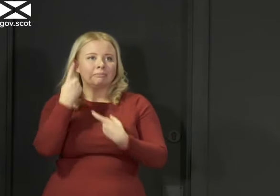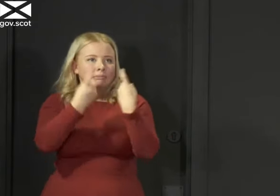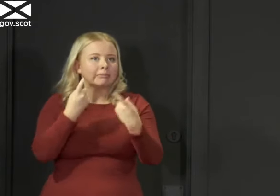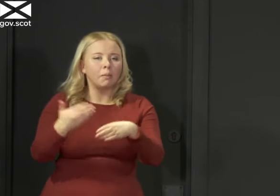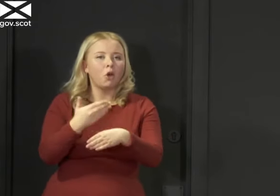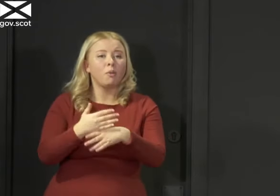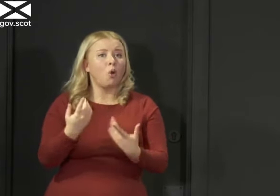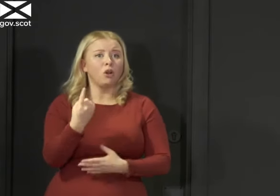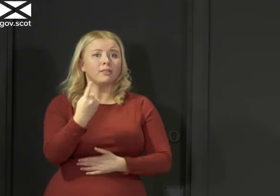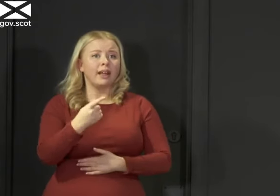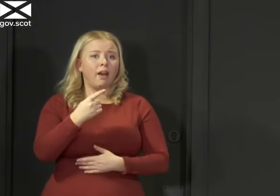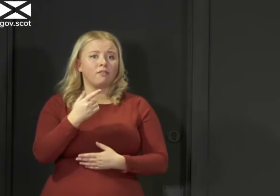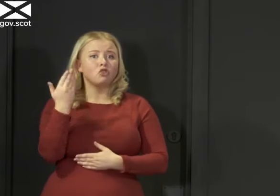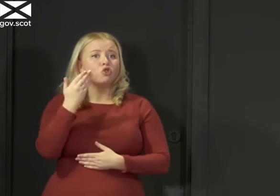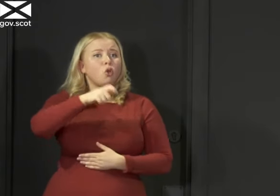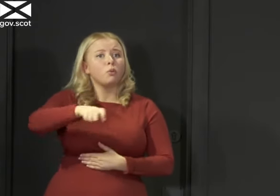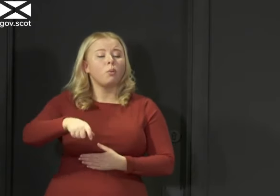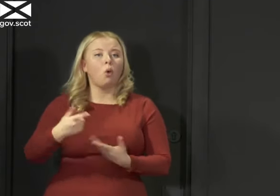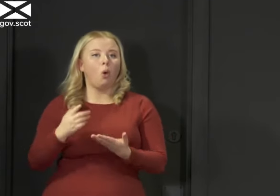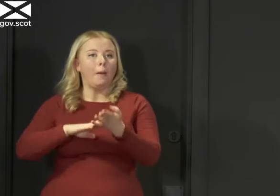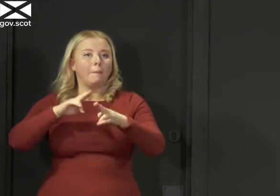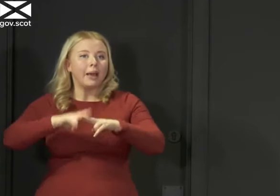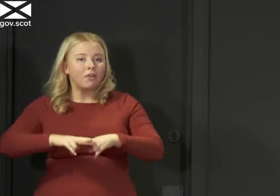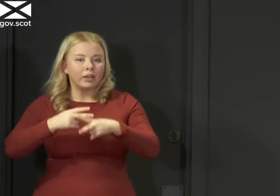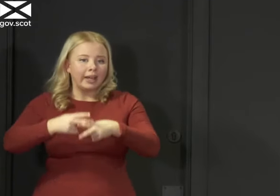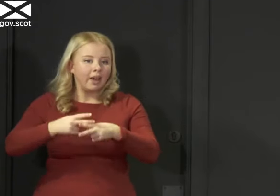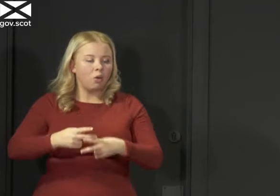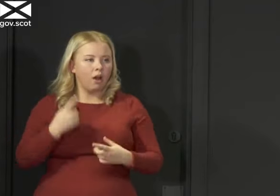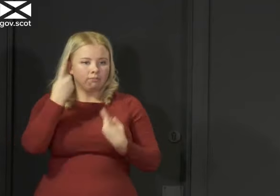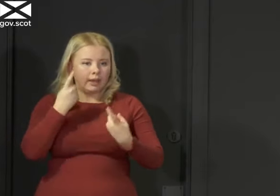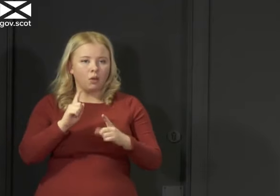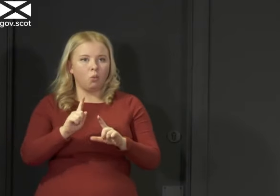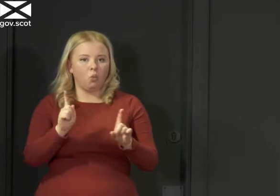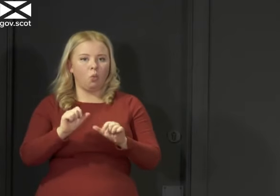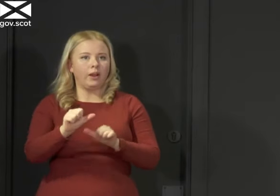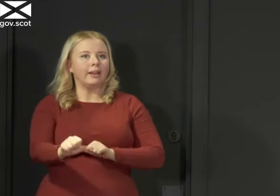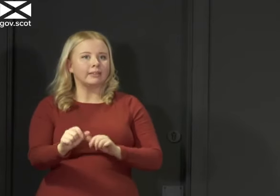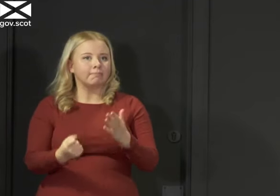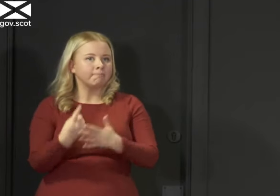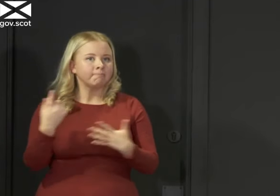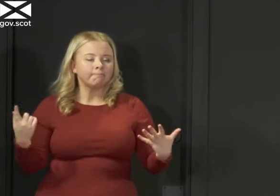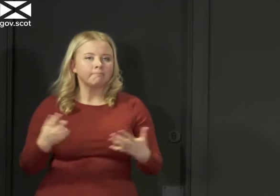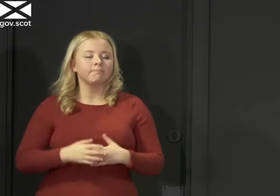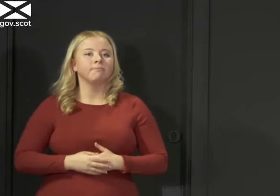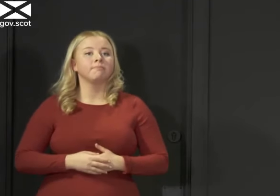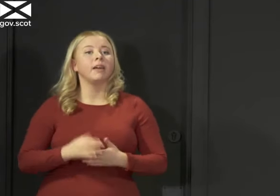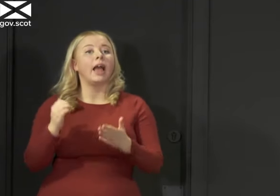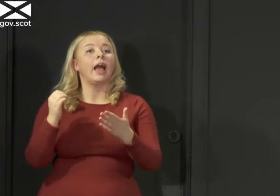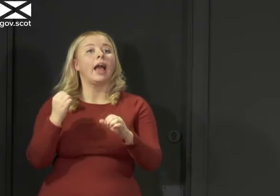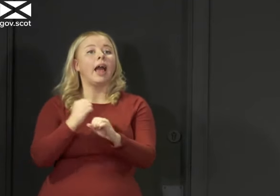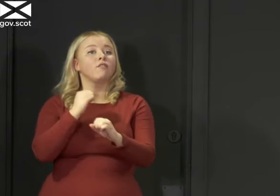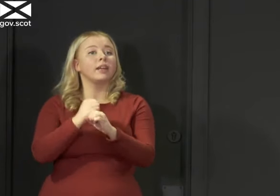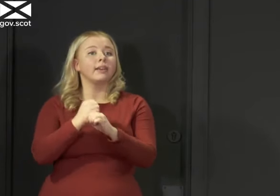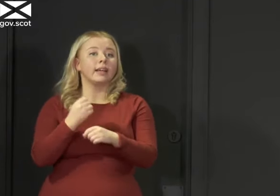a school pupil or their parent or carer who's thinking right now about what you might want to do after school. An advertising campaign was launched